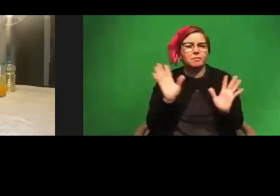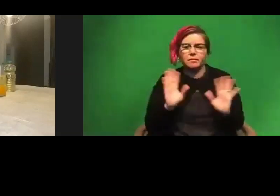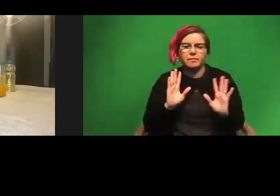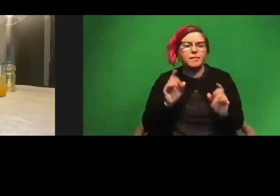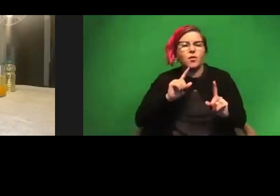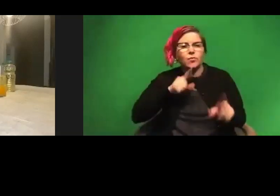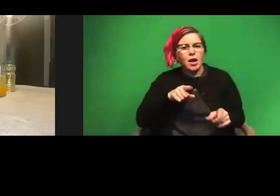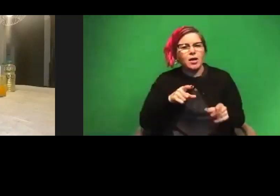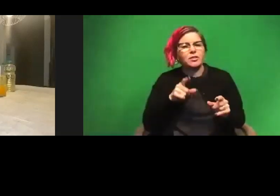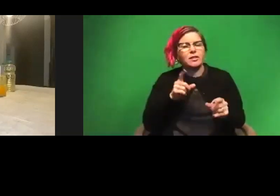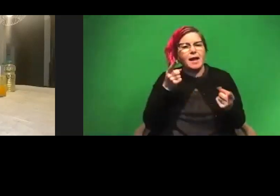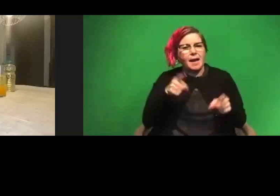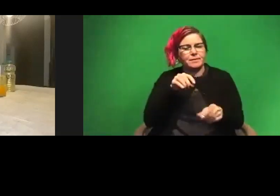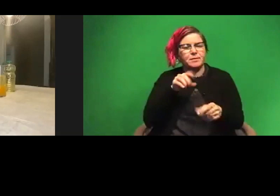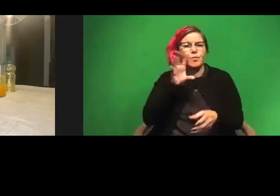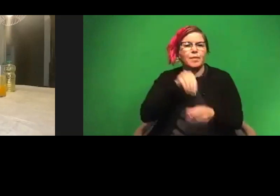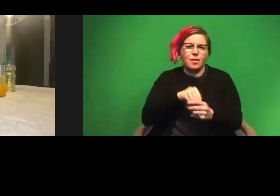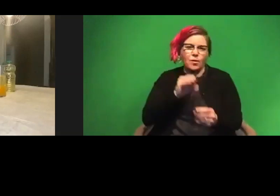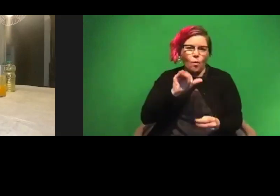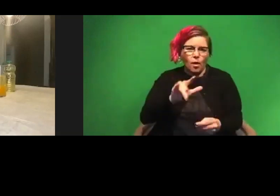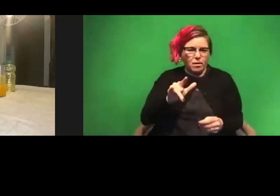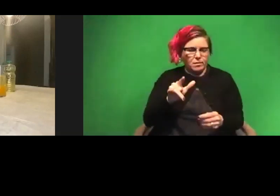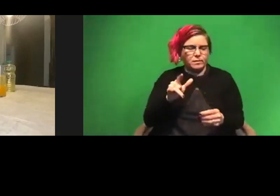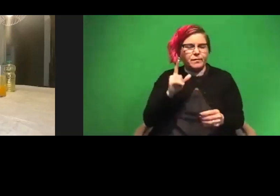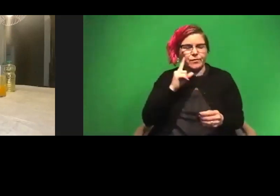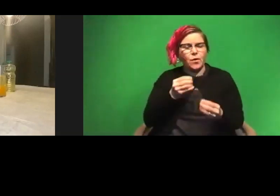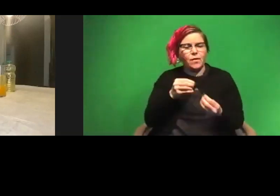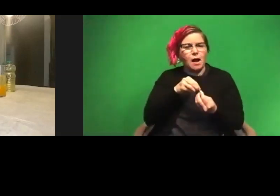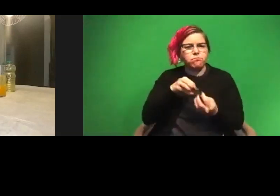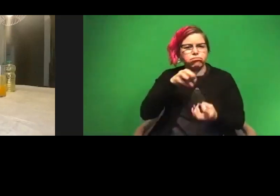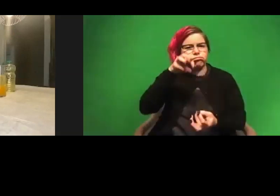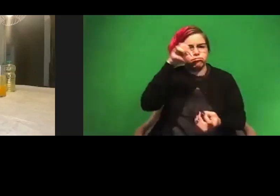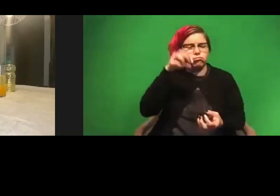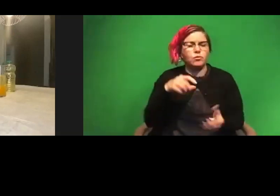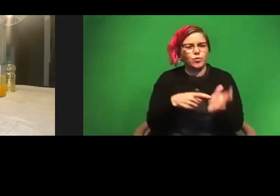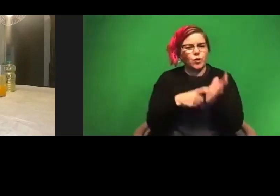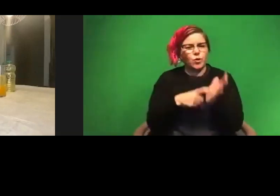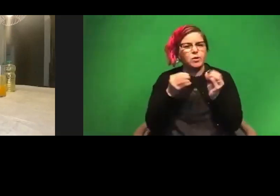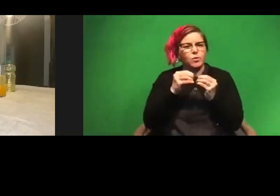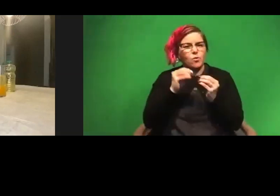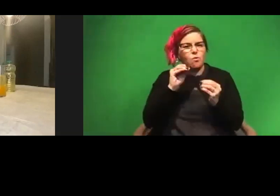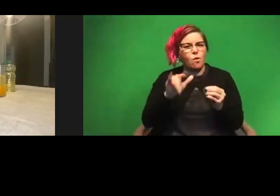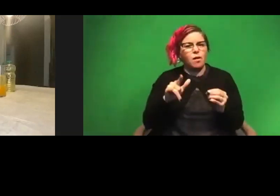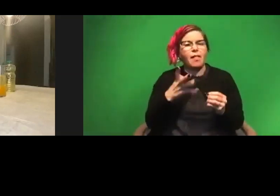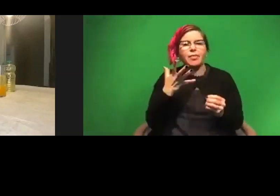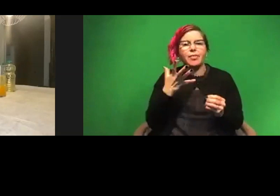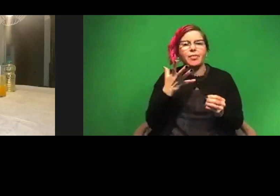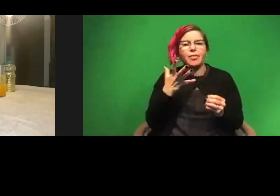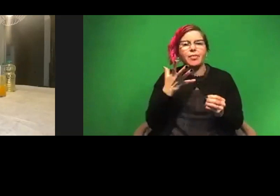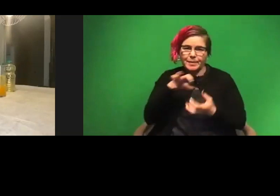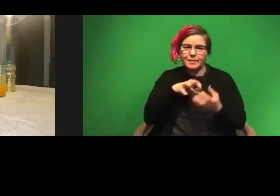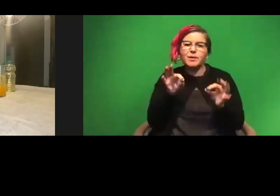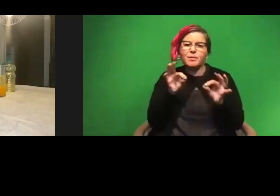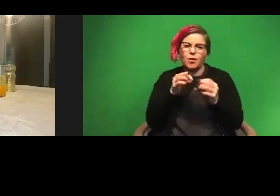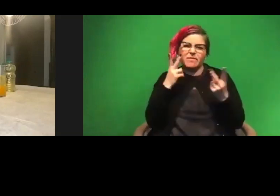actually occurs within the oil as far as giving off that bubble effect. And then the colors mixing is very important, just for